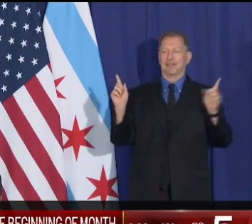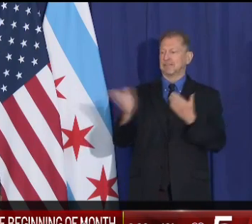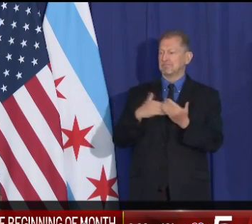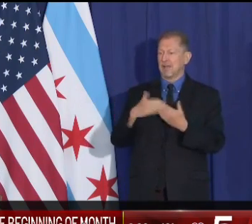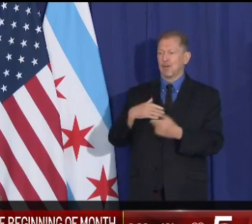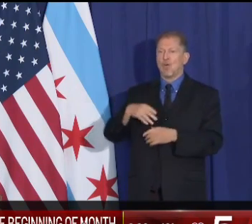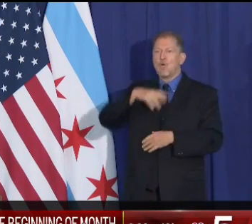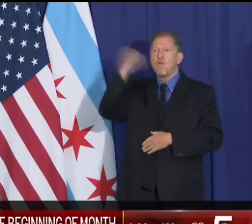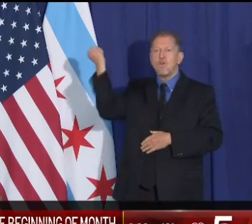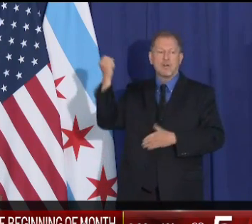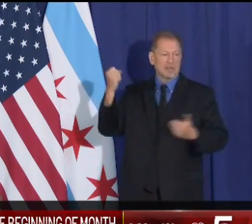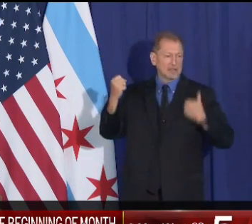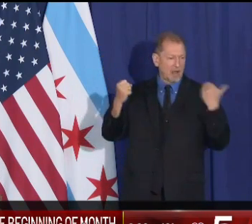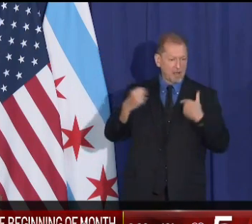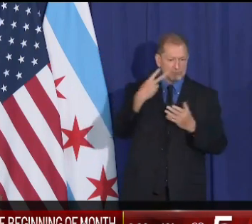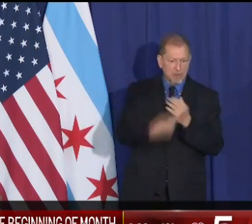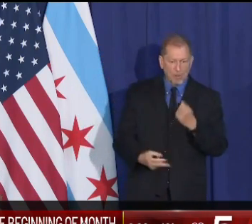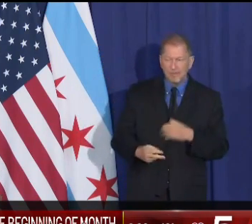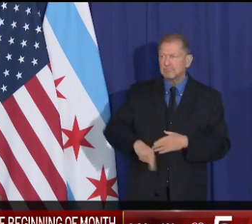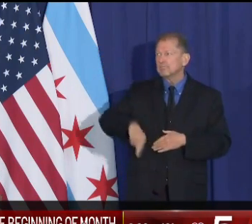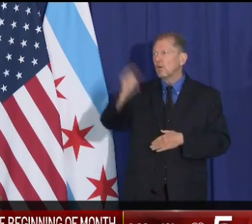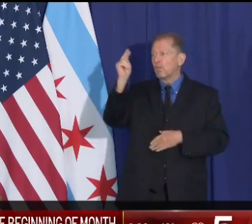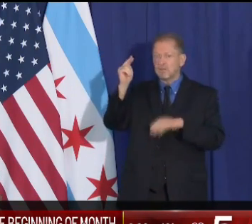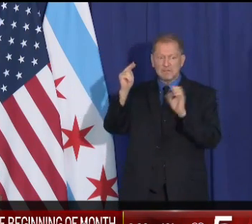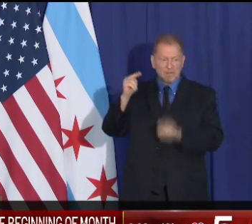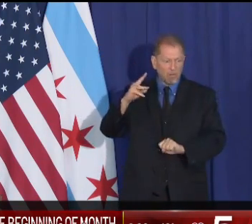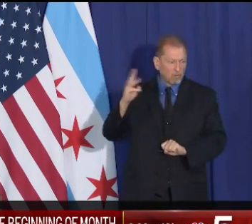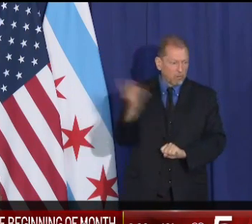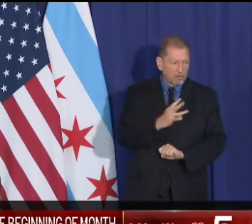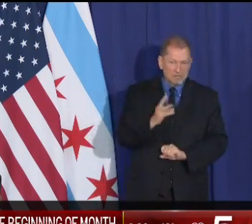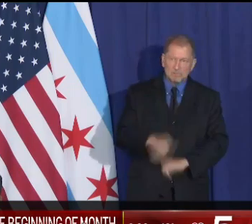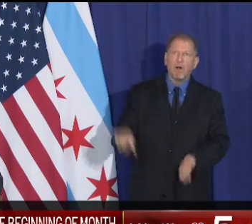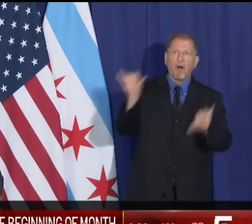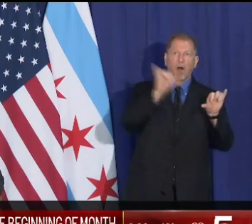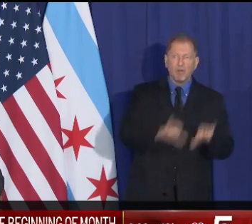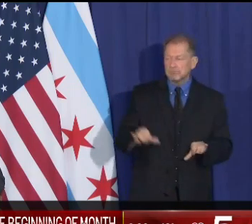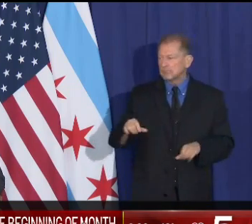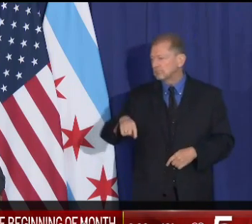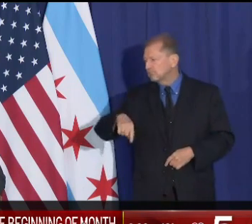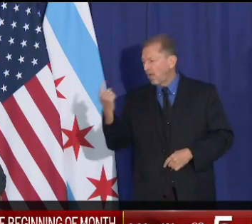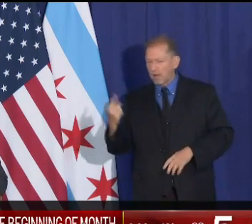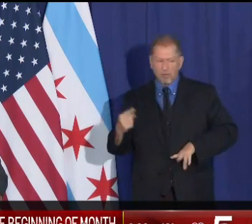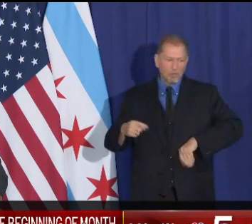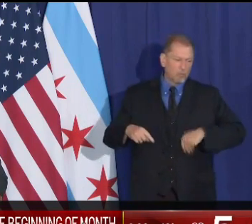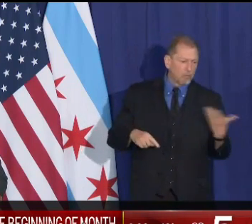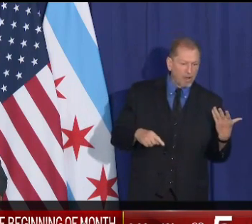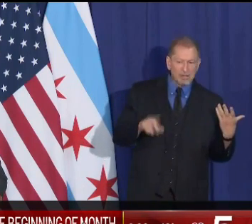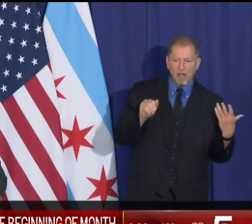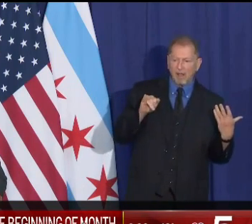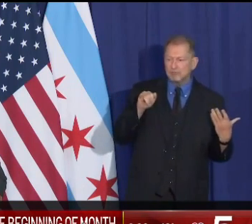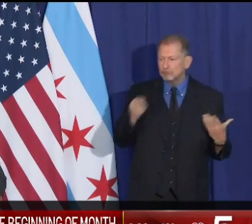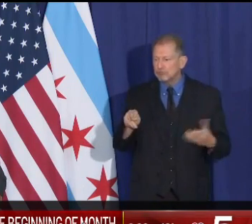and gender, across north, south, and west sides, among black, white, Asians, and brown residents.